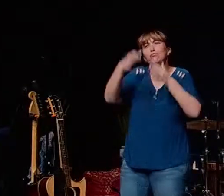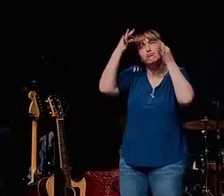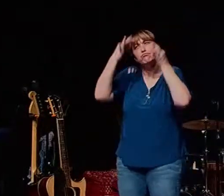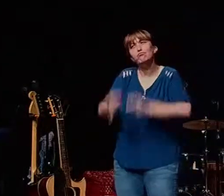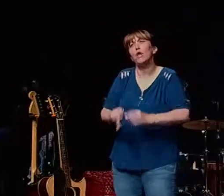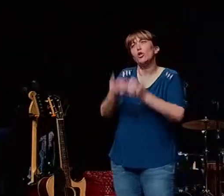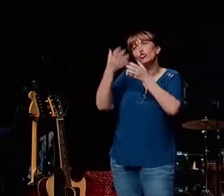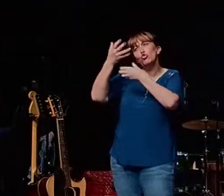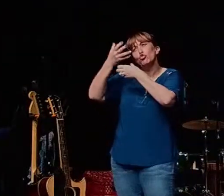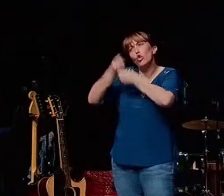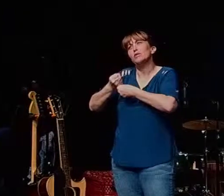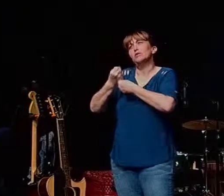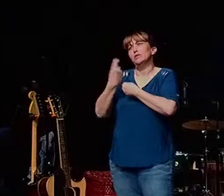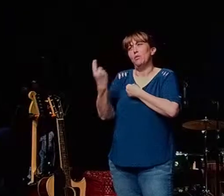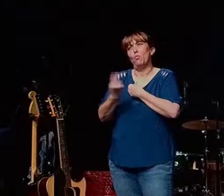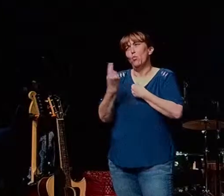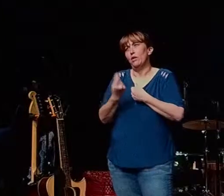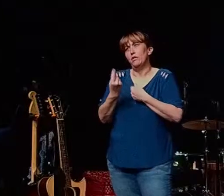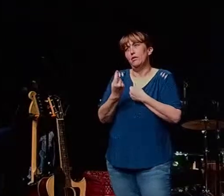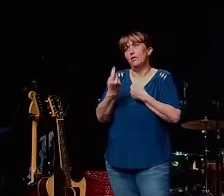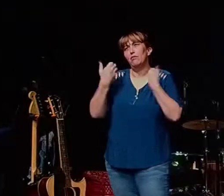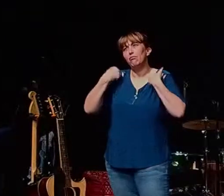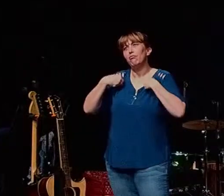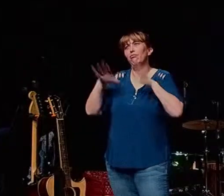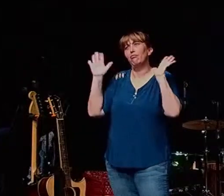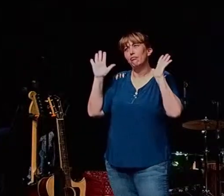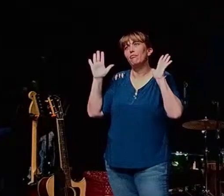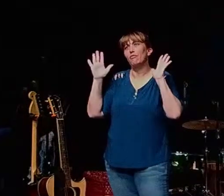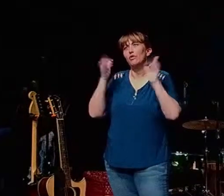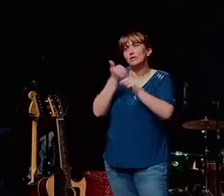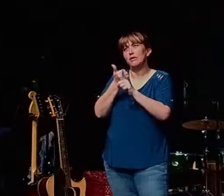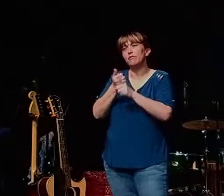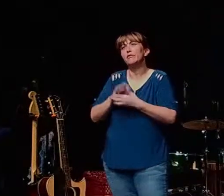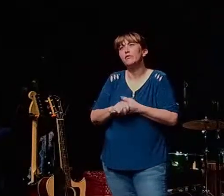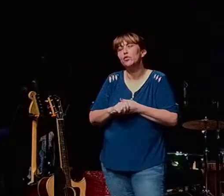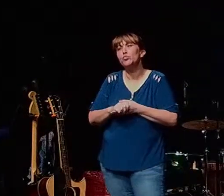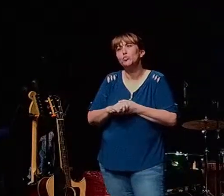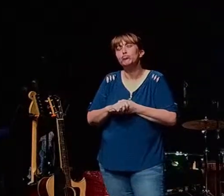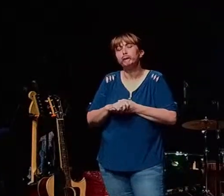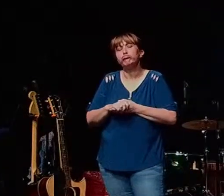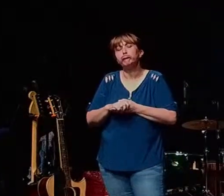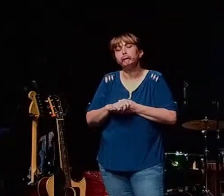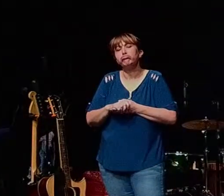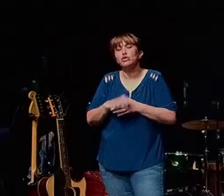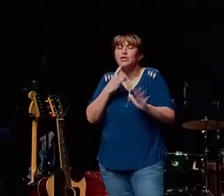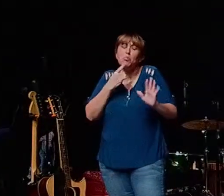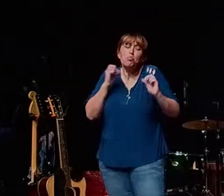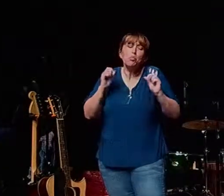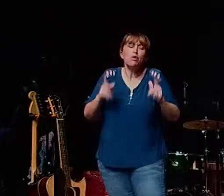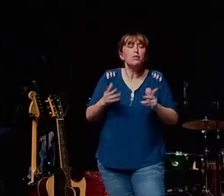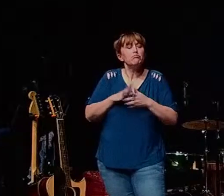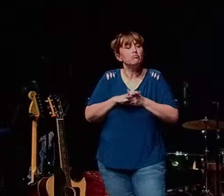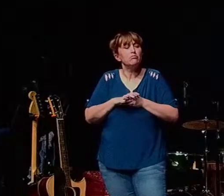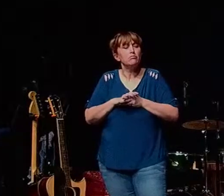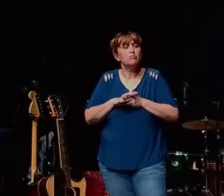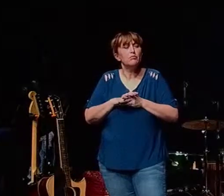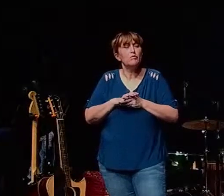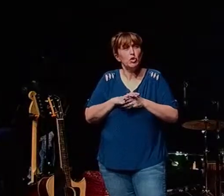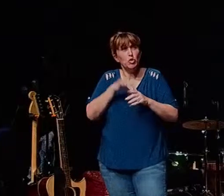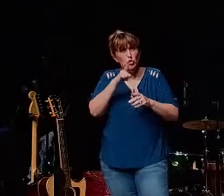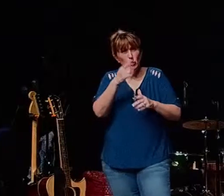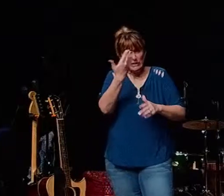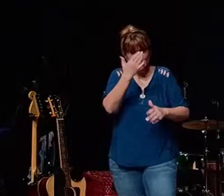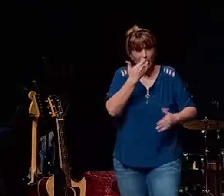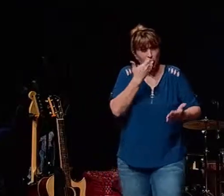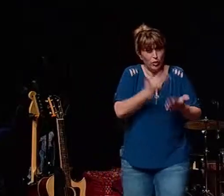right turn yourself in turn yourself in just say okay you you seem like a good